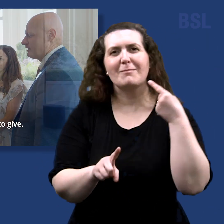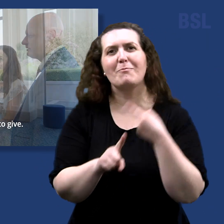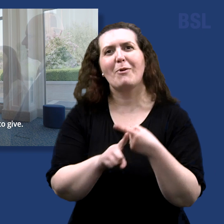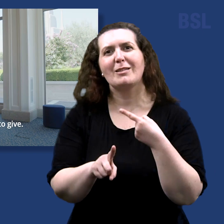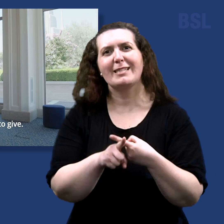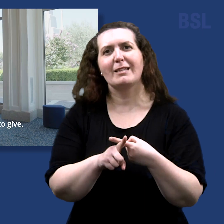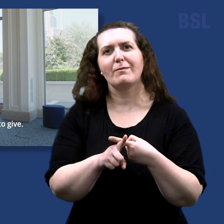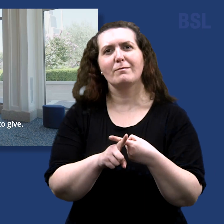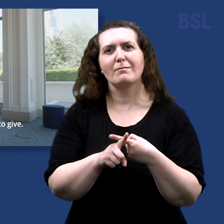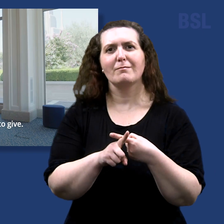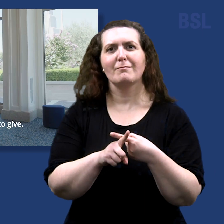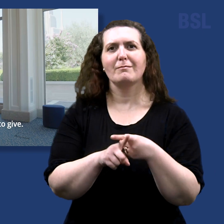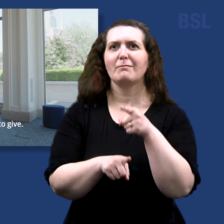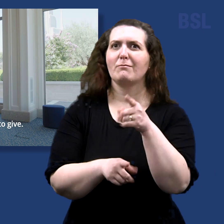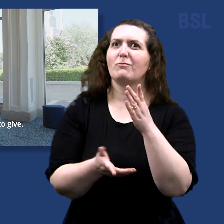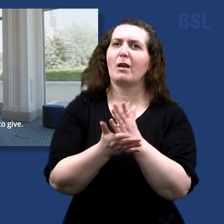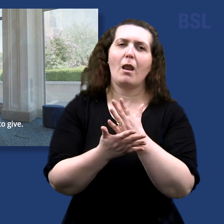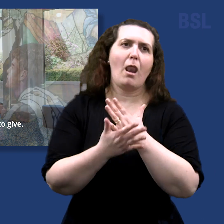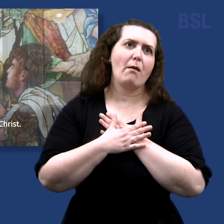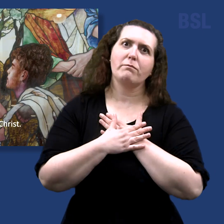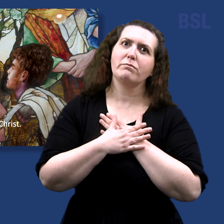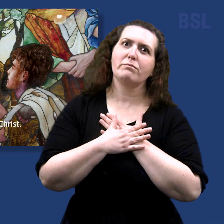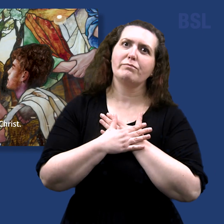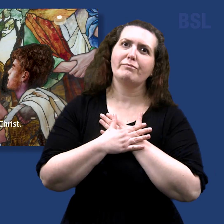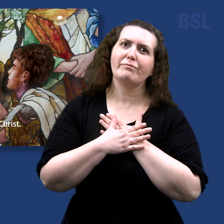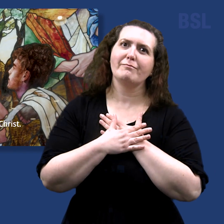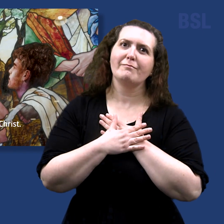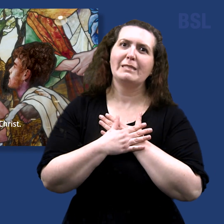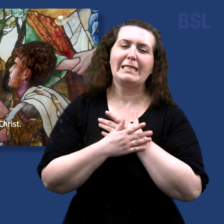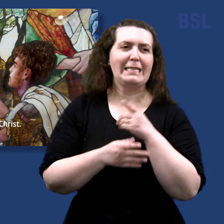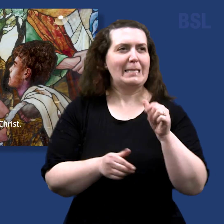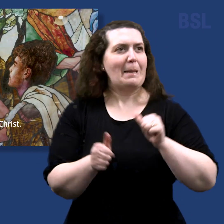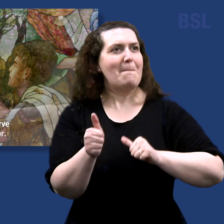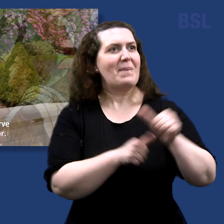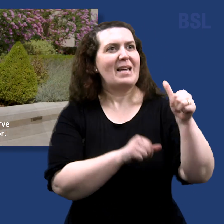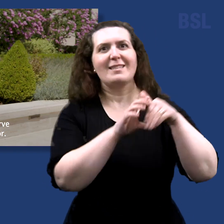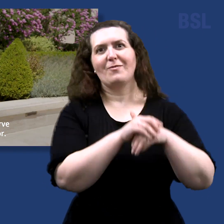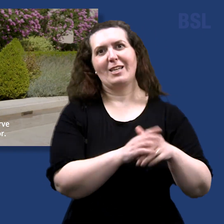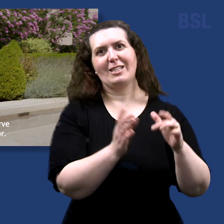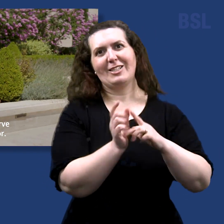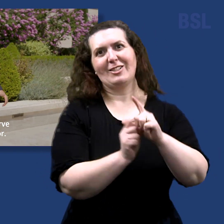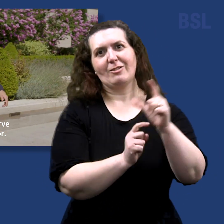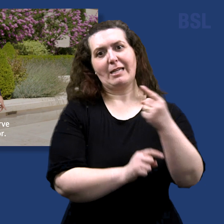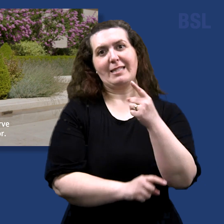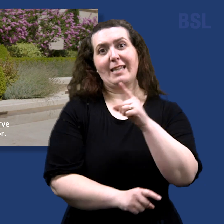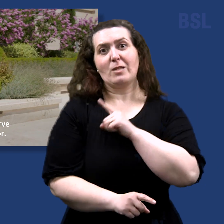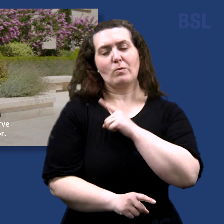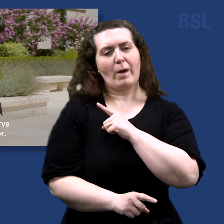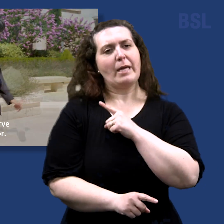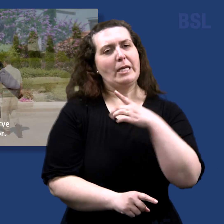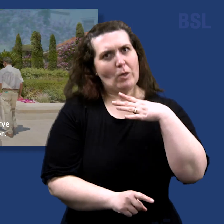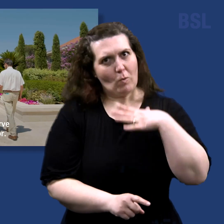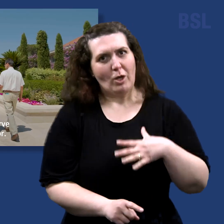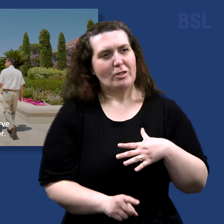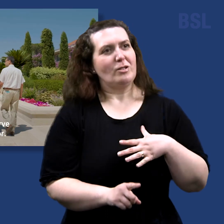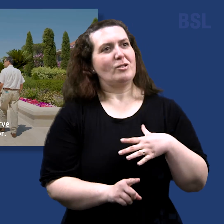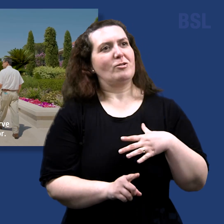this love to give. As the best friend of Jesus Christ, he wanted to serve your friend, your Savior.